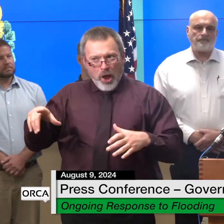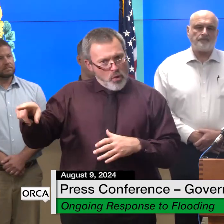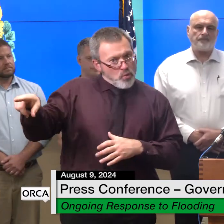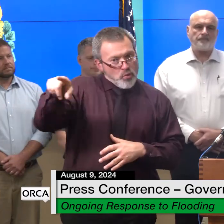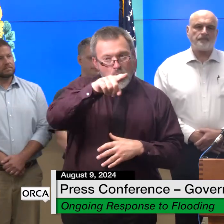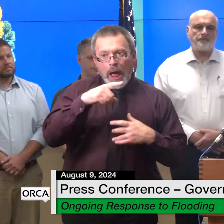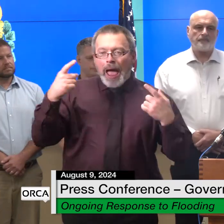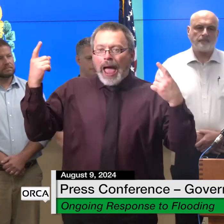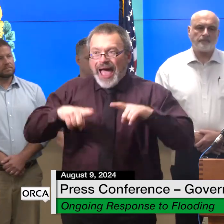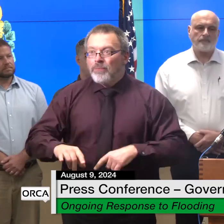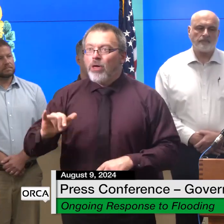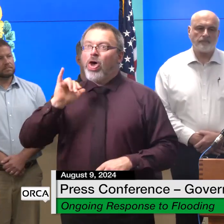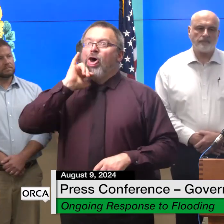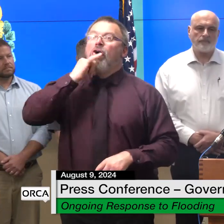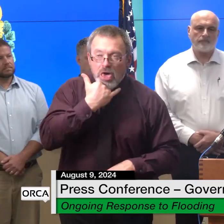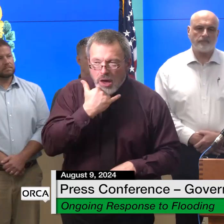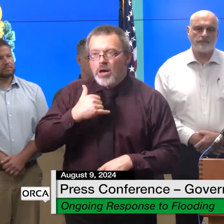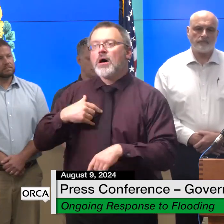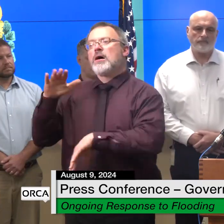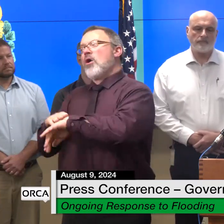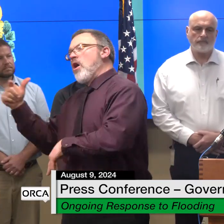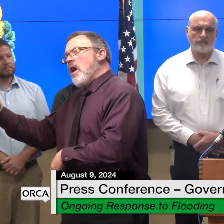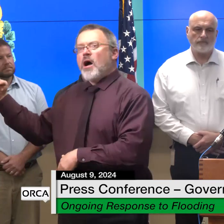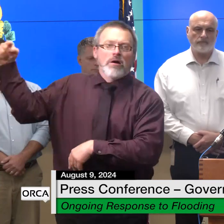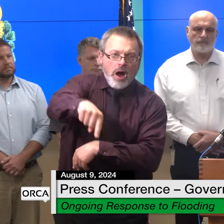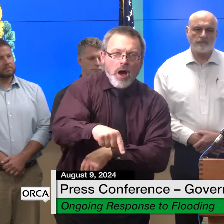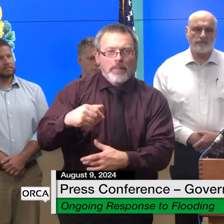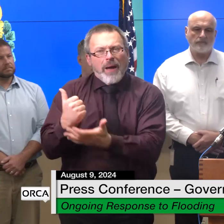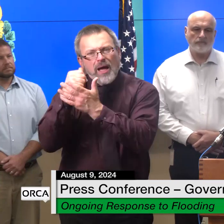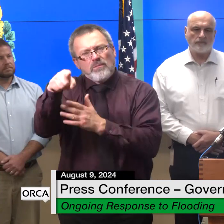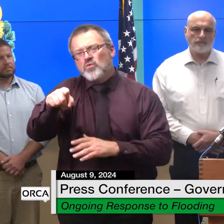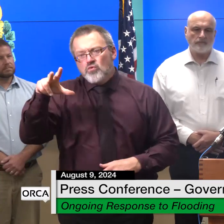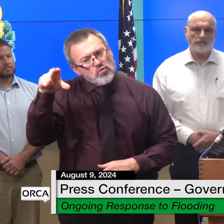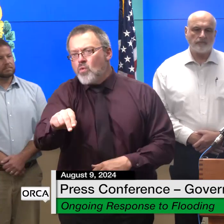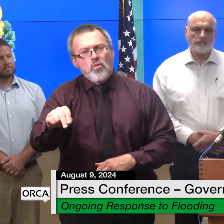please don't put first responders at unnecessary risk